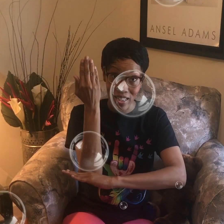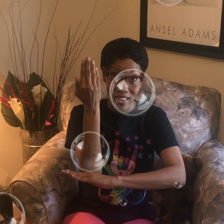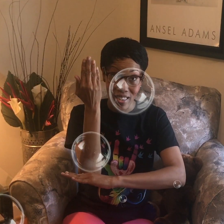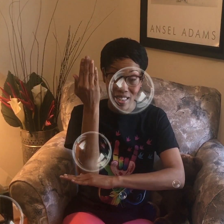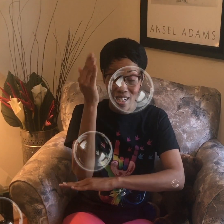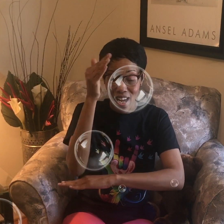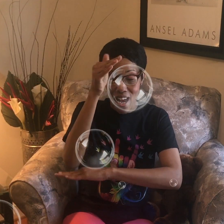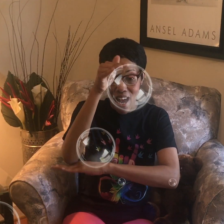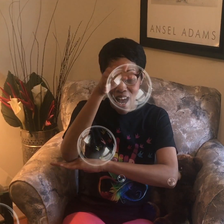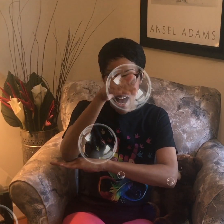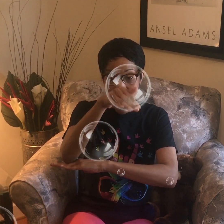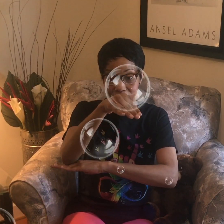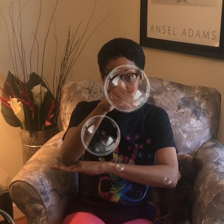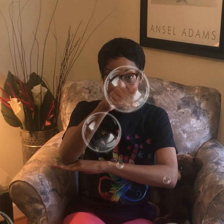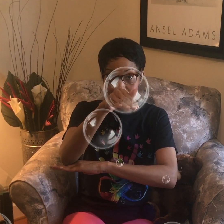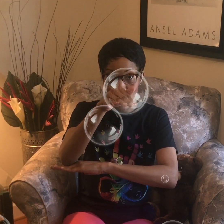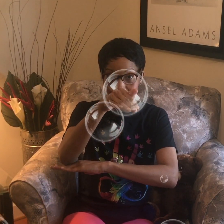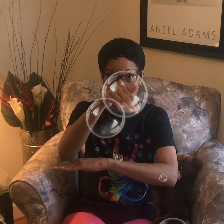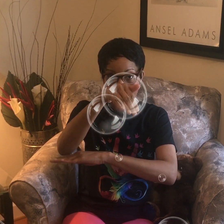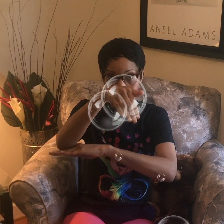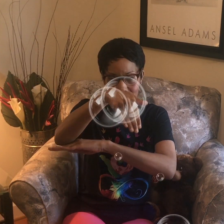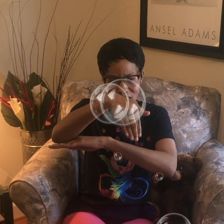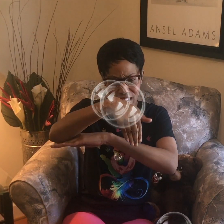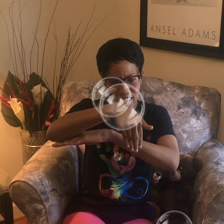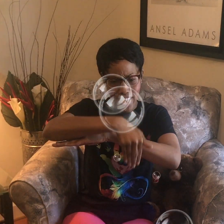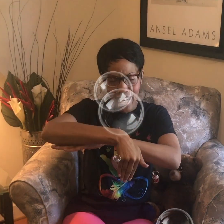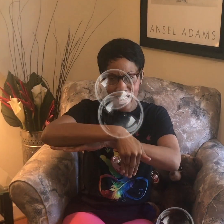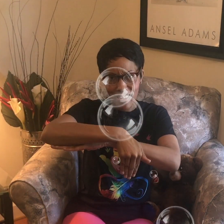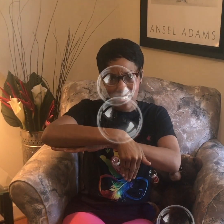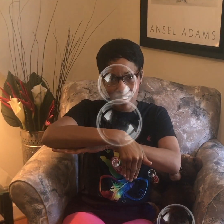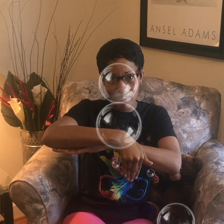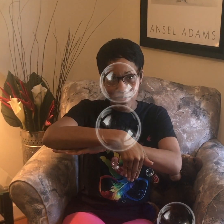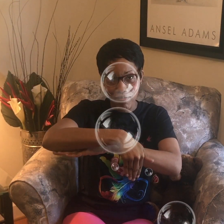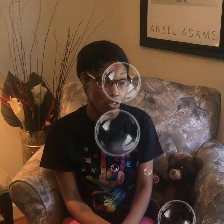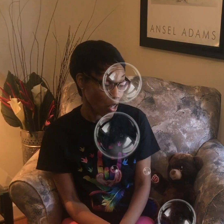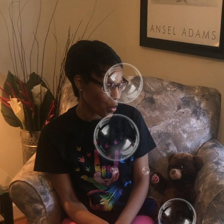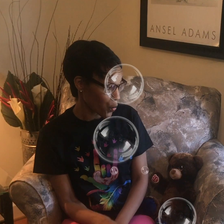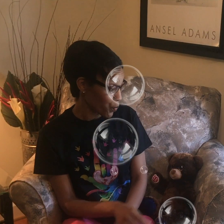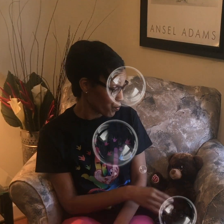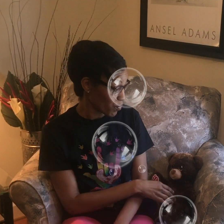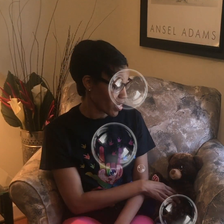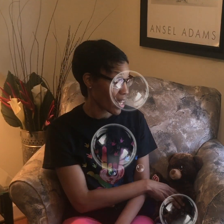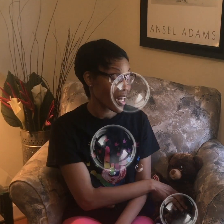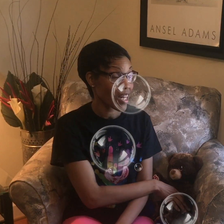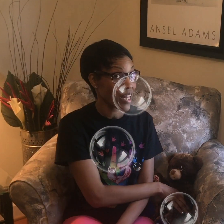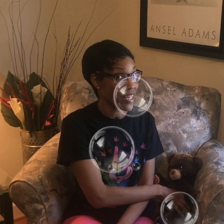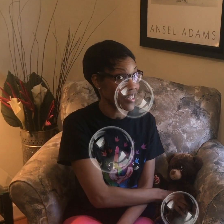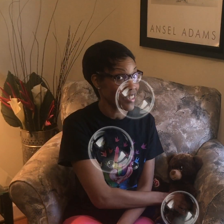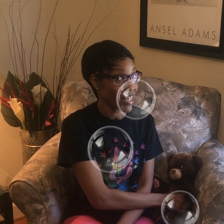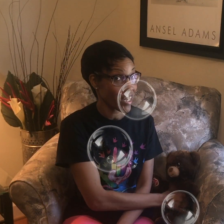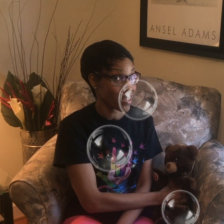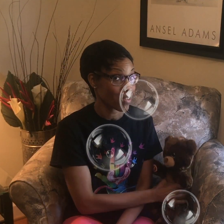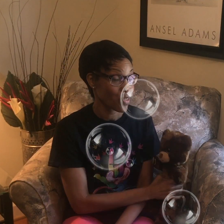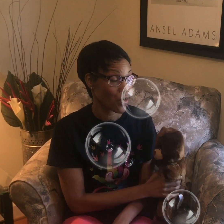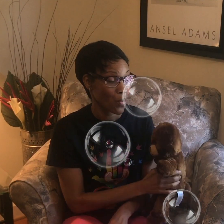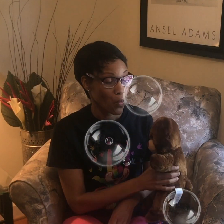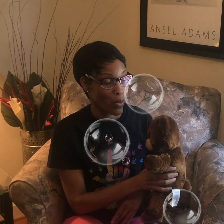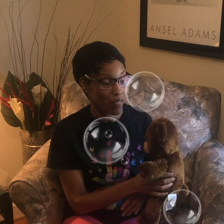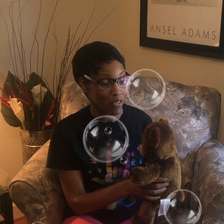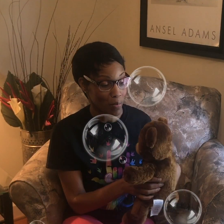afternoon and then night so like I said you have some